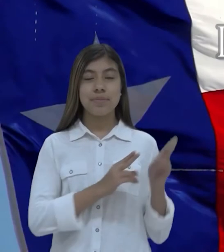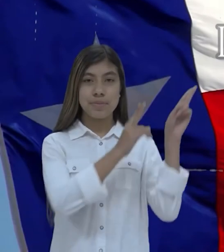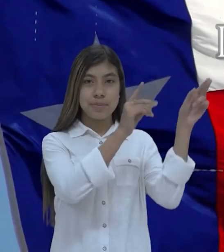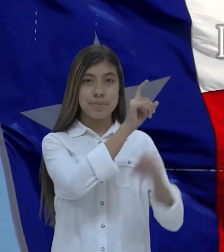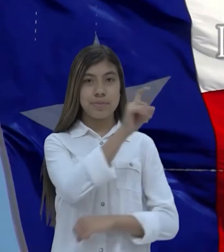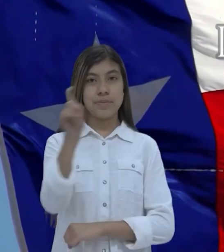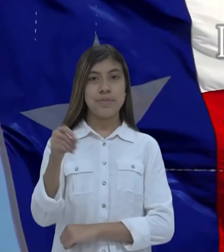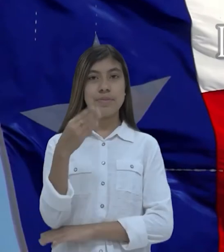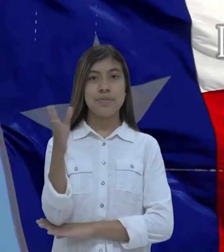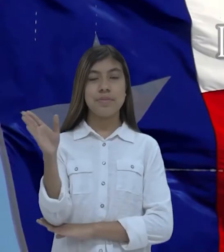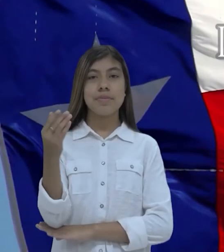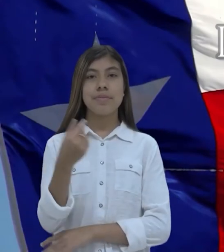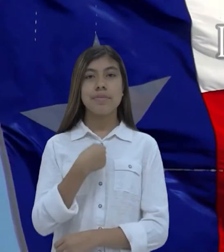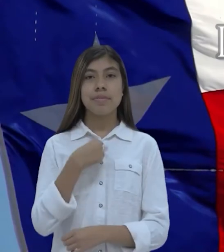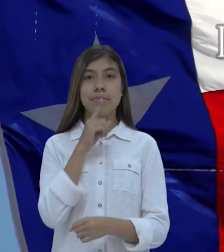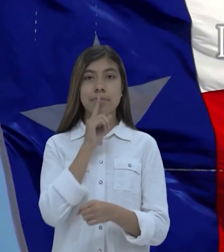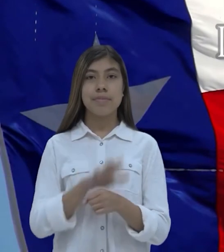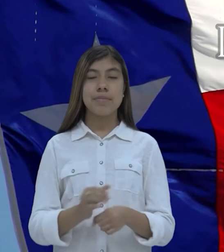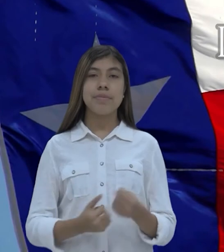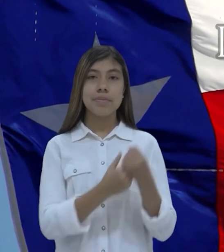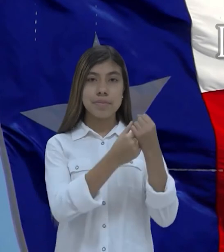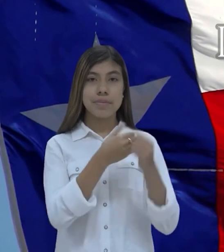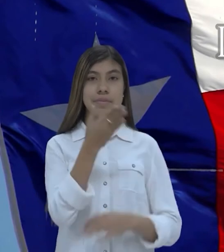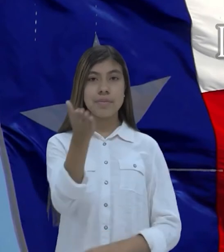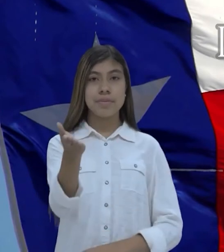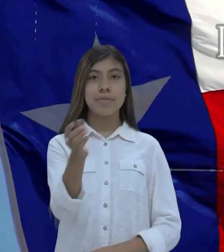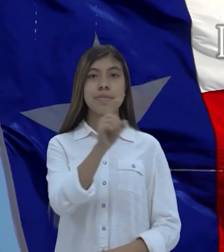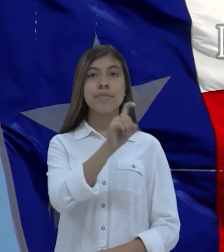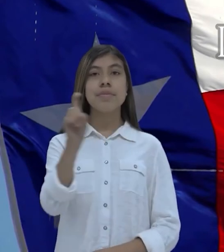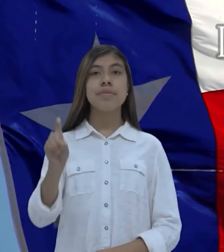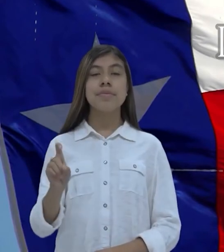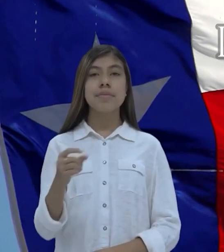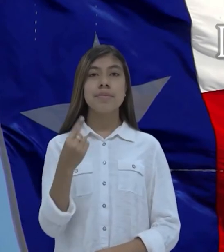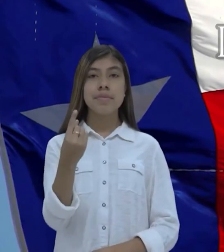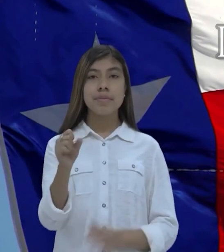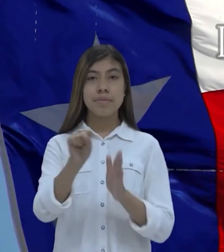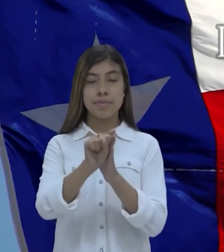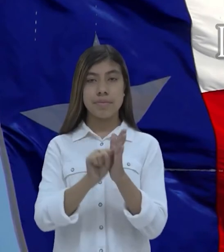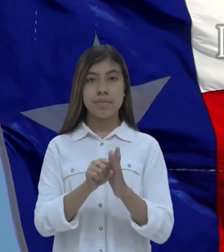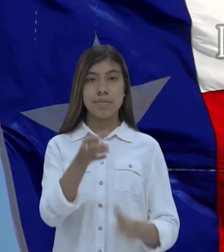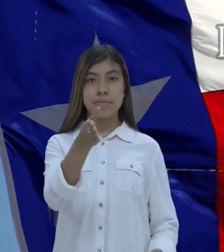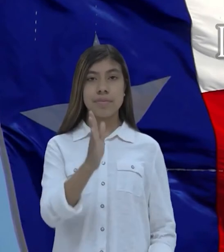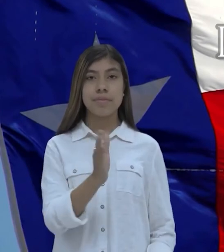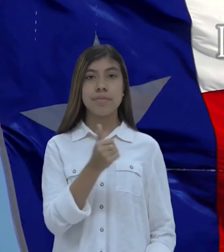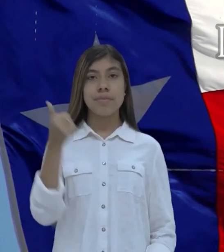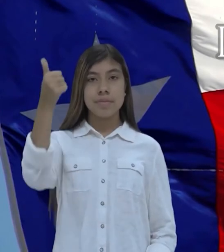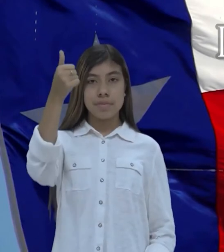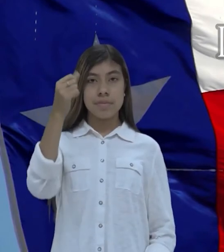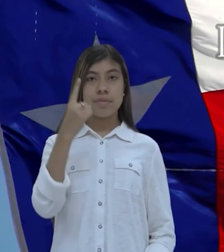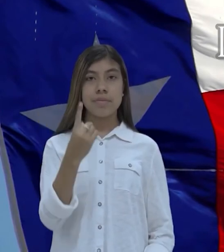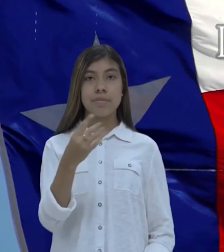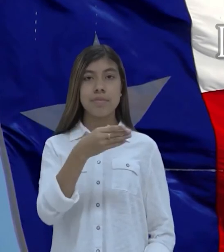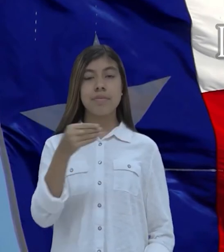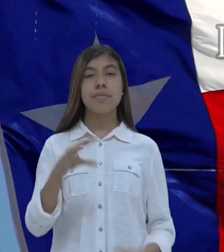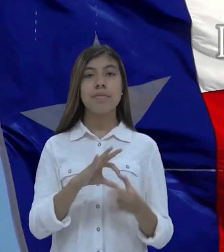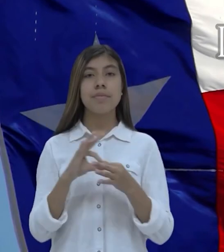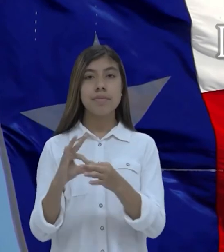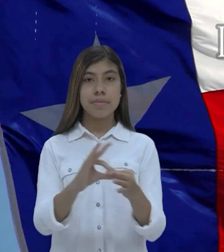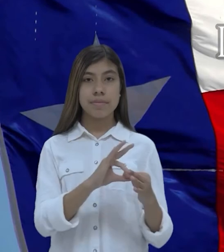the texas flag flag i pledge allegiance to the texas one state under god one and indivisible